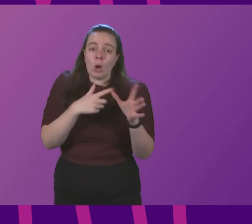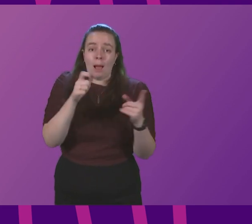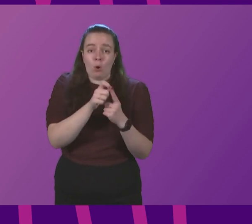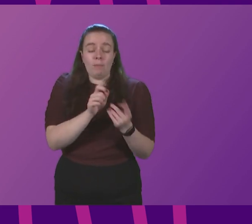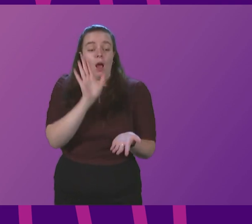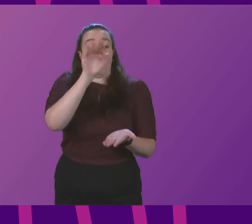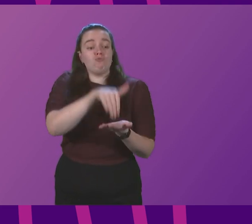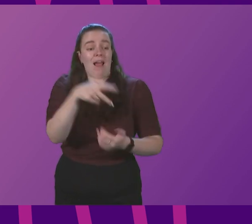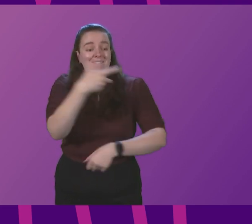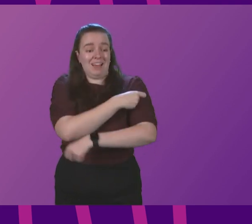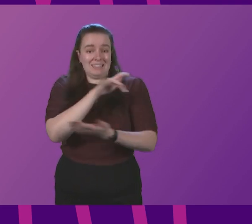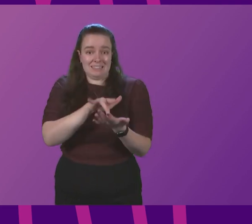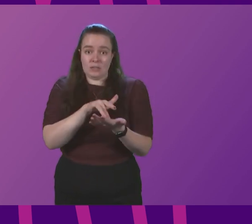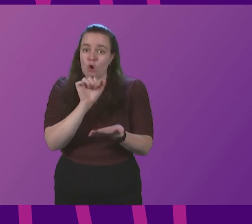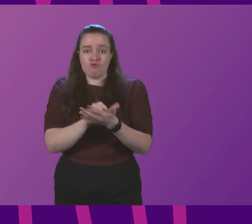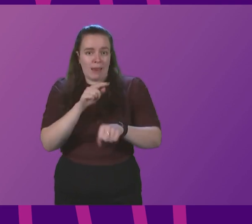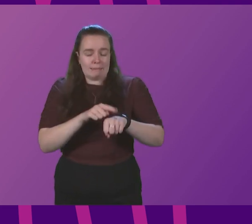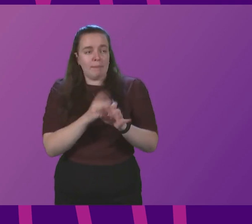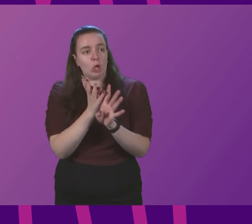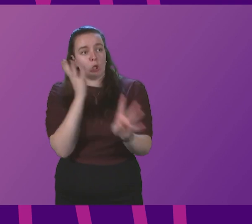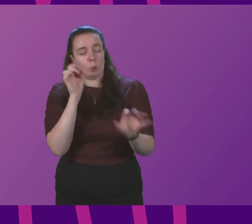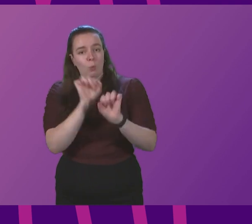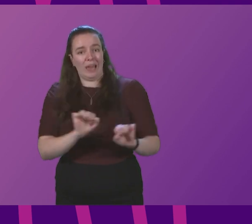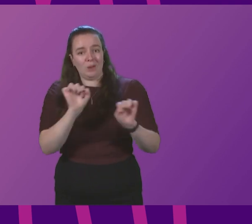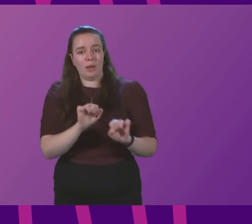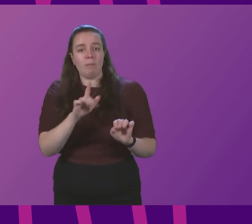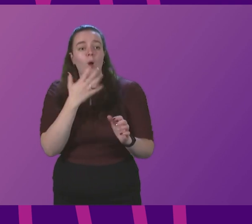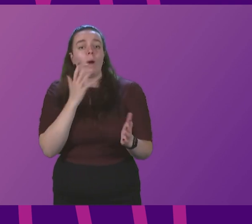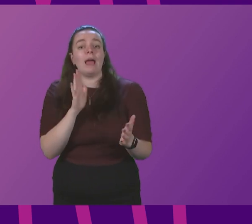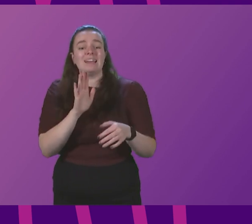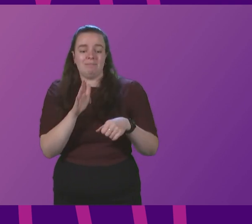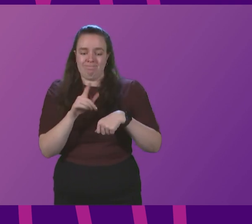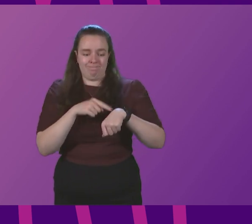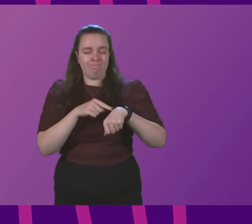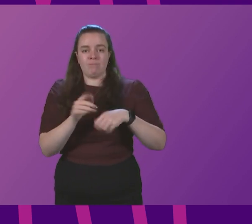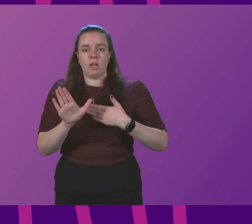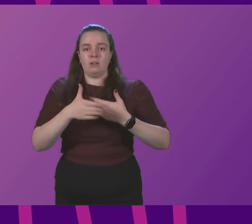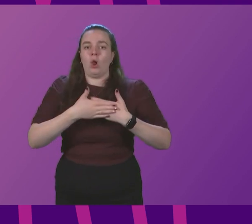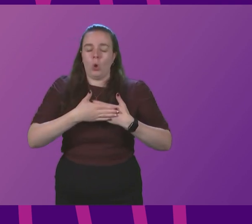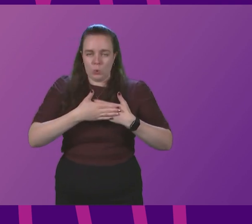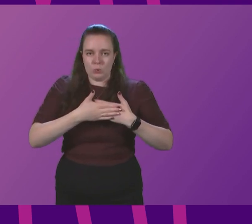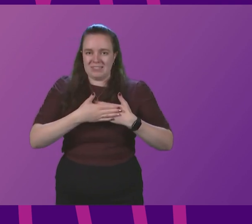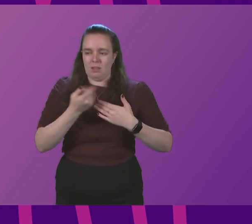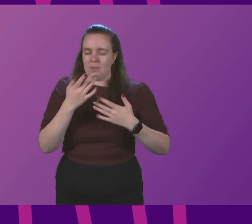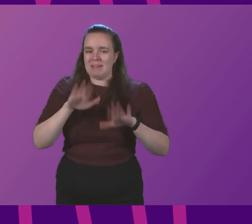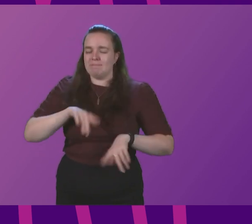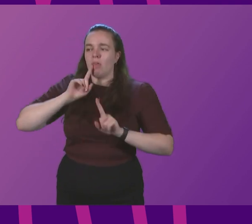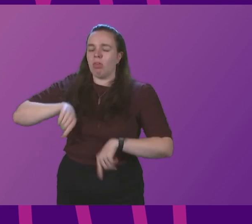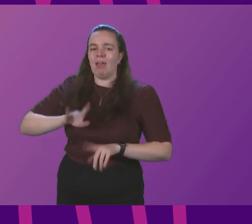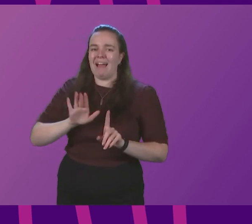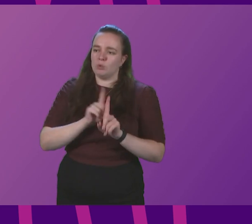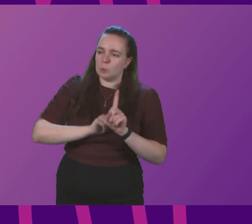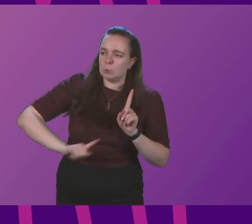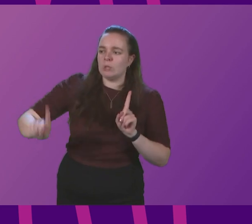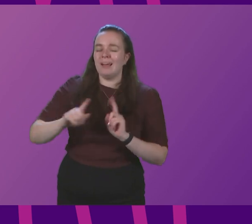turned up at the vaccination centre on time, stood in a queue, but as it reached the closing time, they were turned away. Can we ensure that all those that